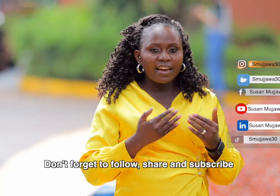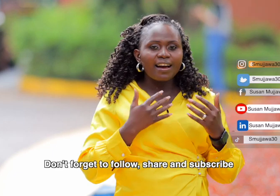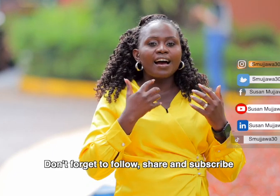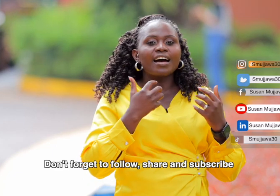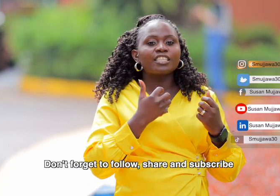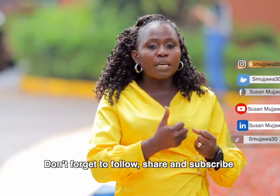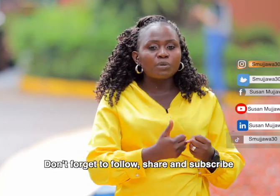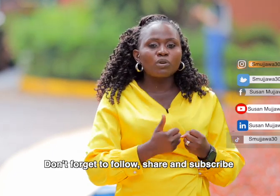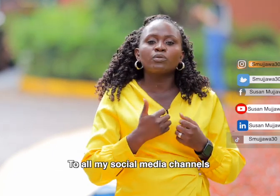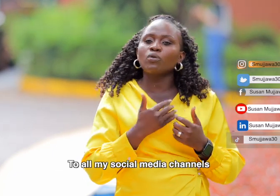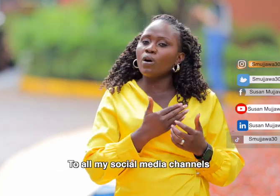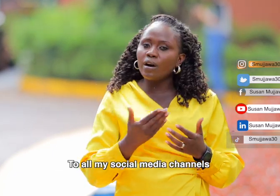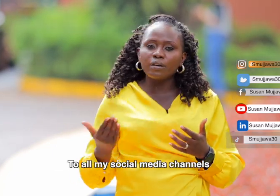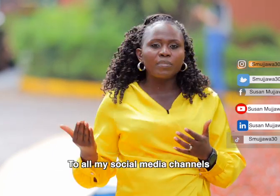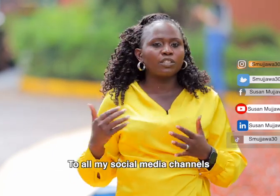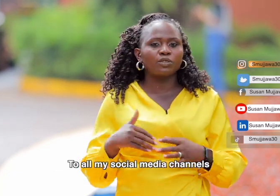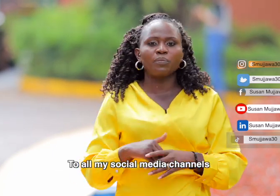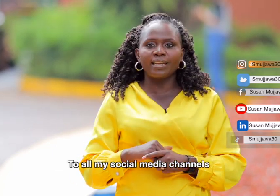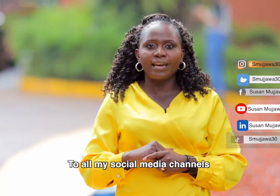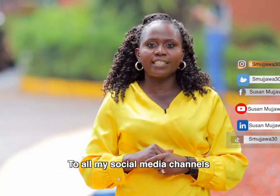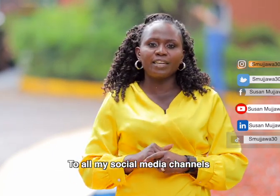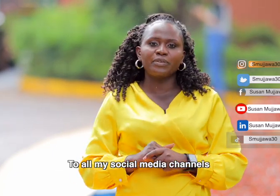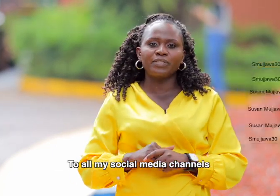and subscribe to all my social media channels